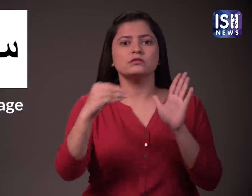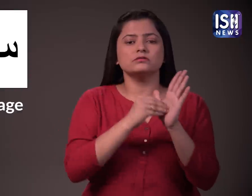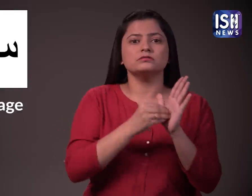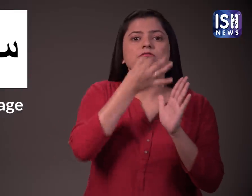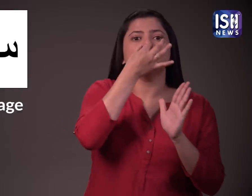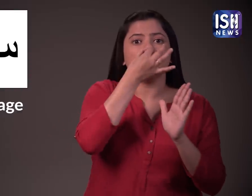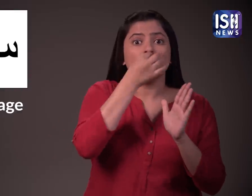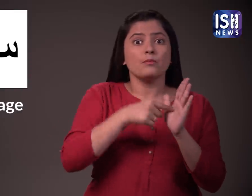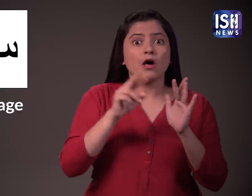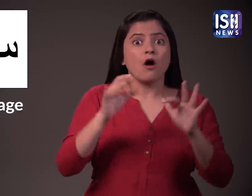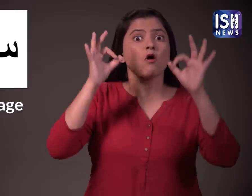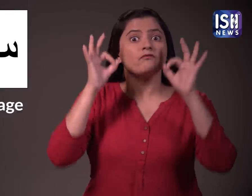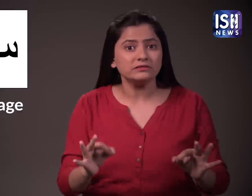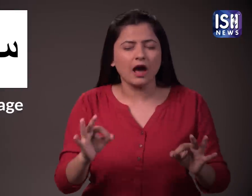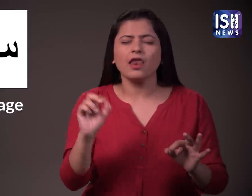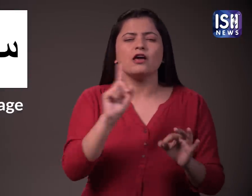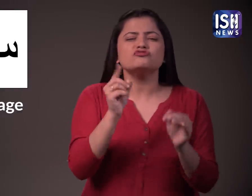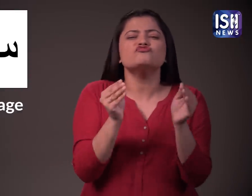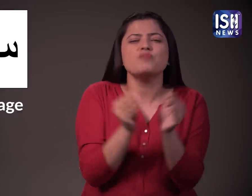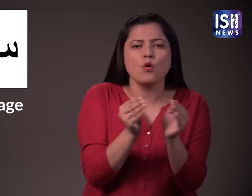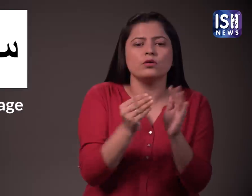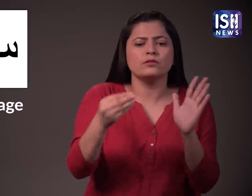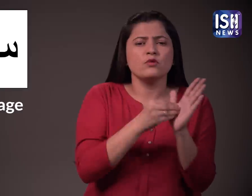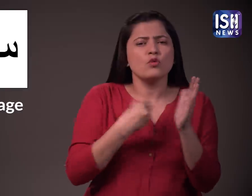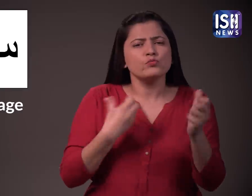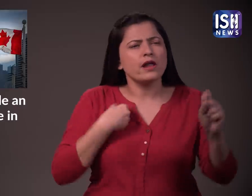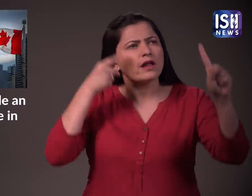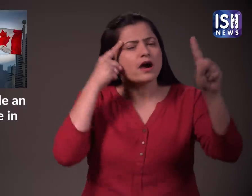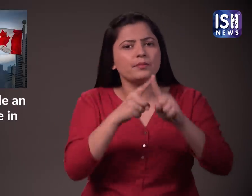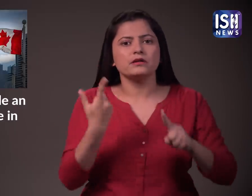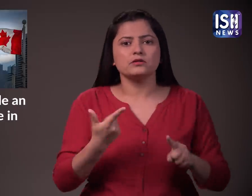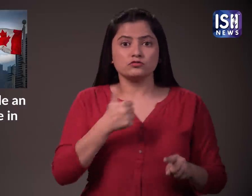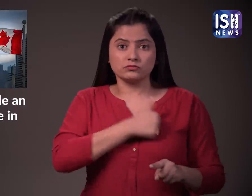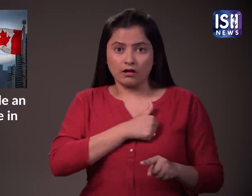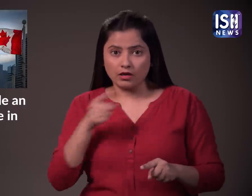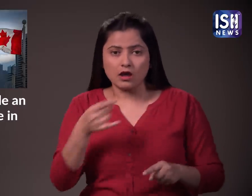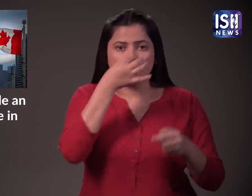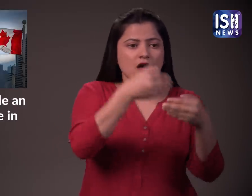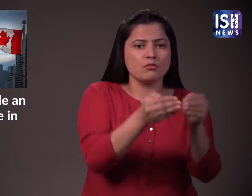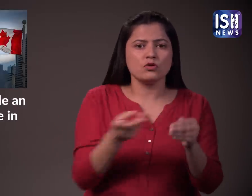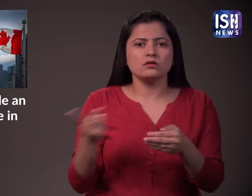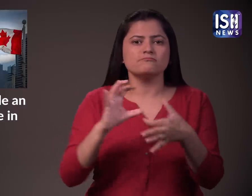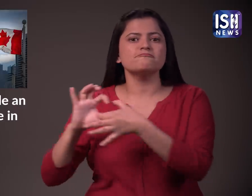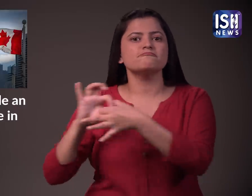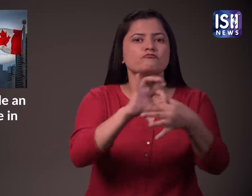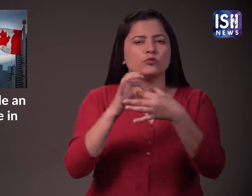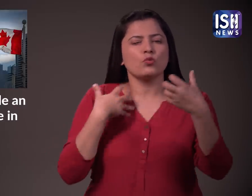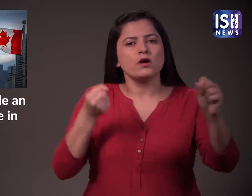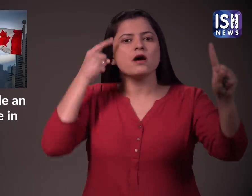recognise the Sindhi language. The aim is to strengthen the relationship between Canada and the Sindhi